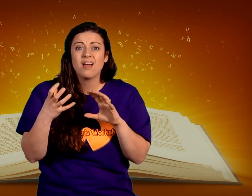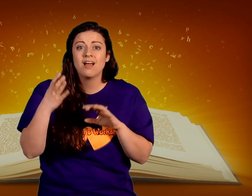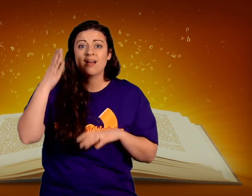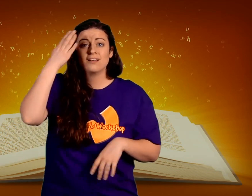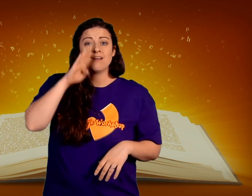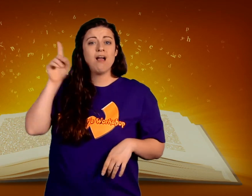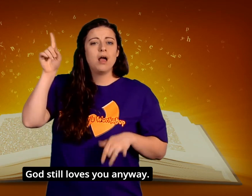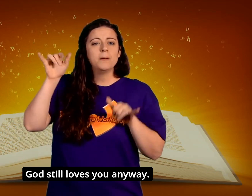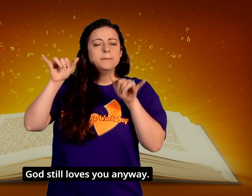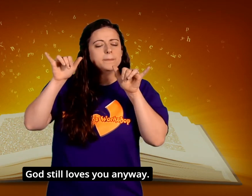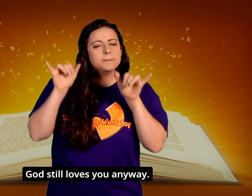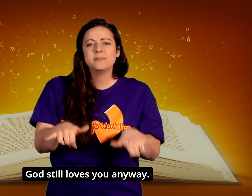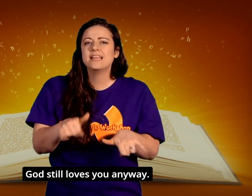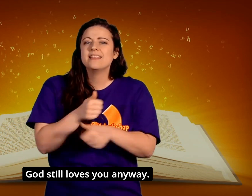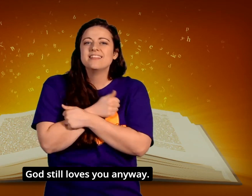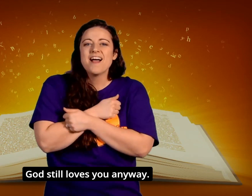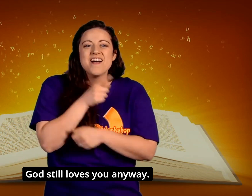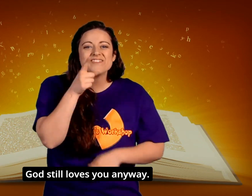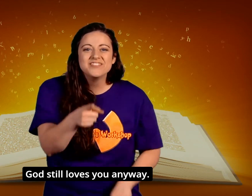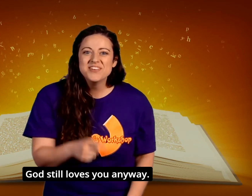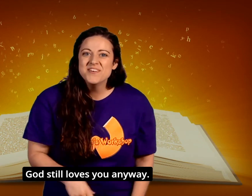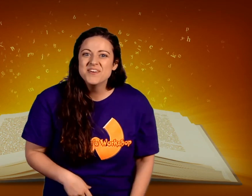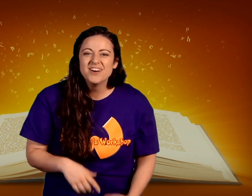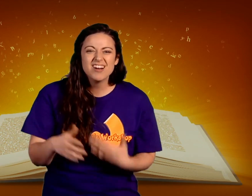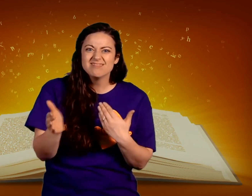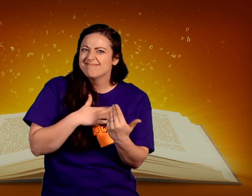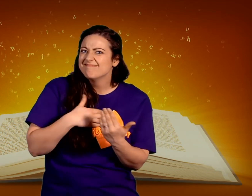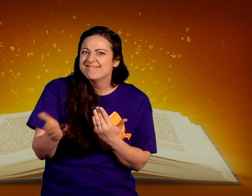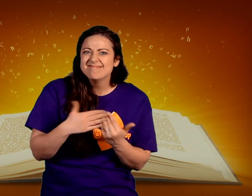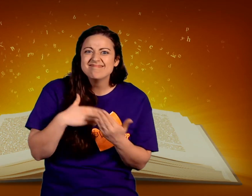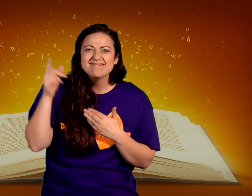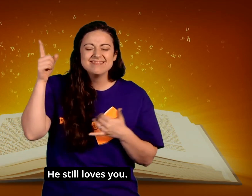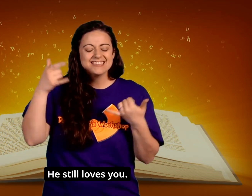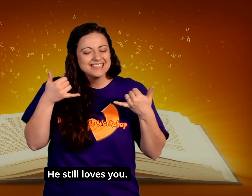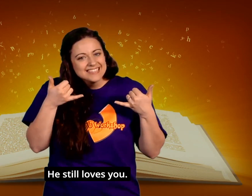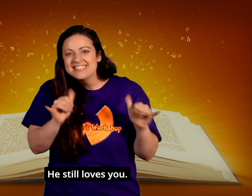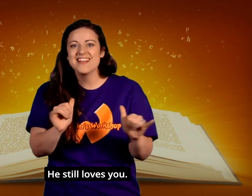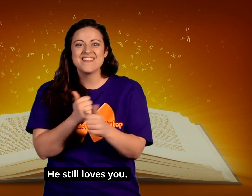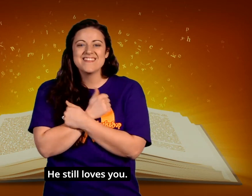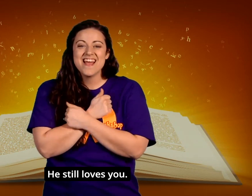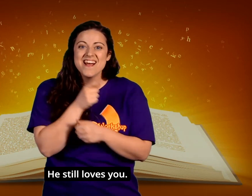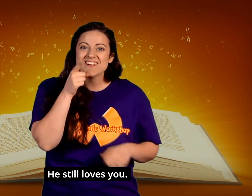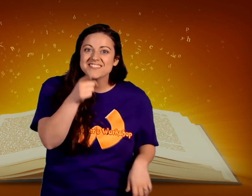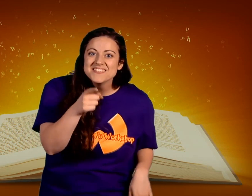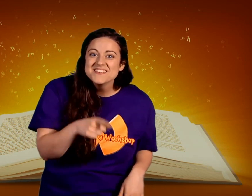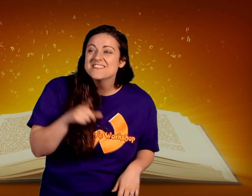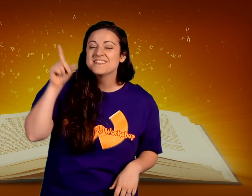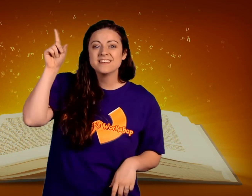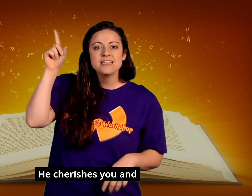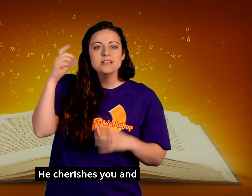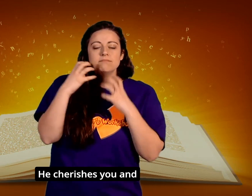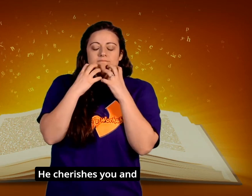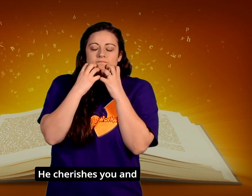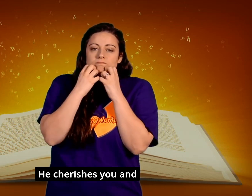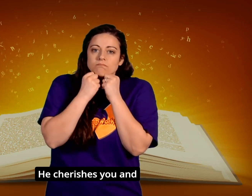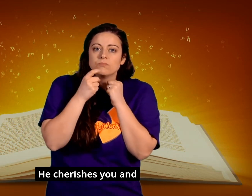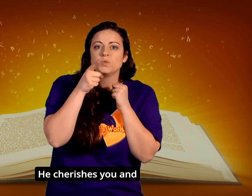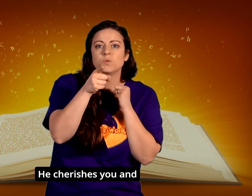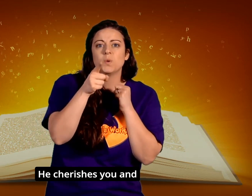God still loves you anyway. He still loves you. He cherishes you and